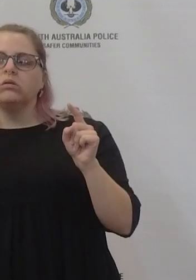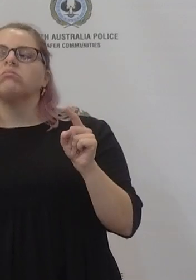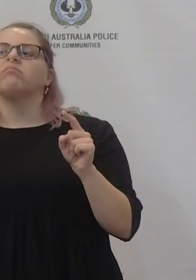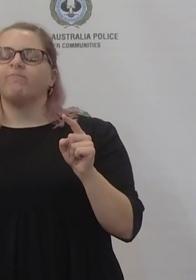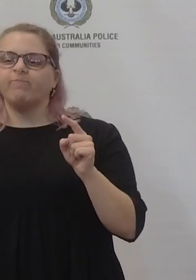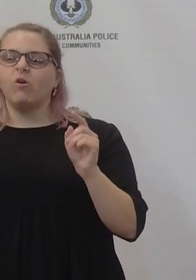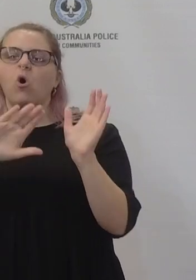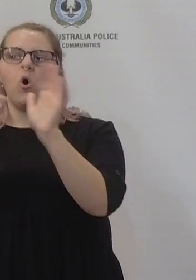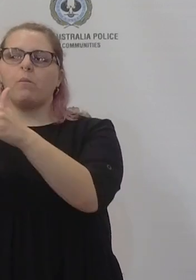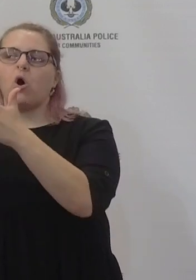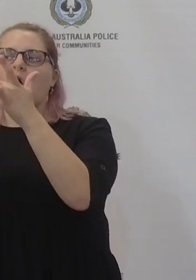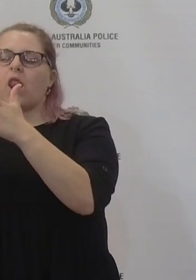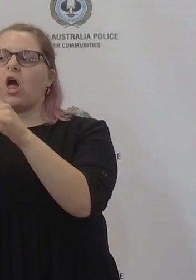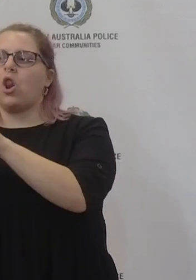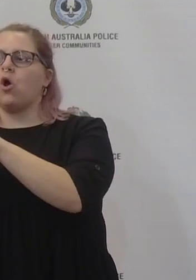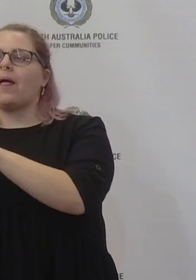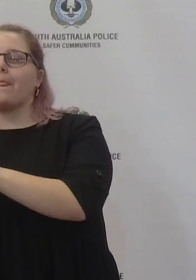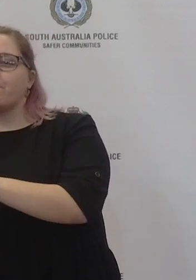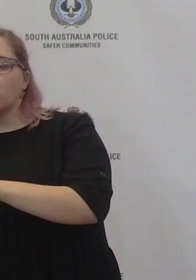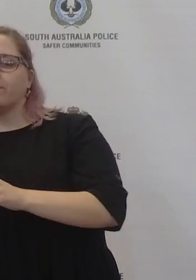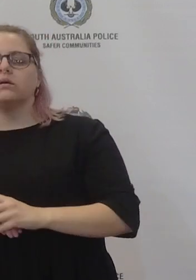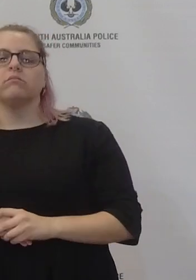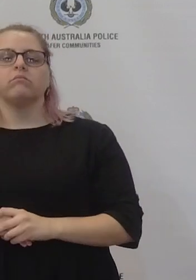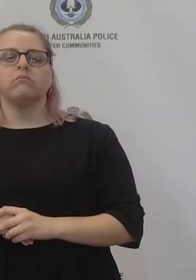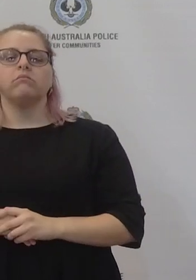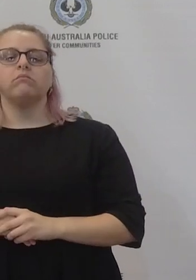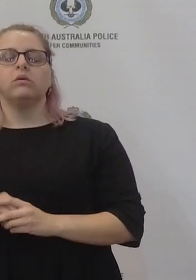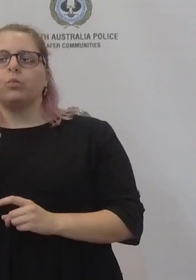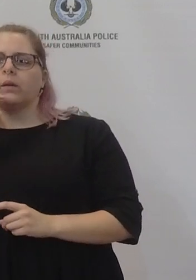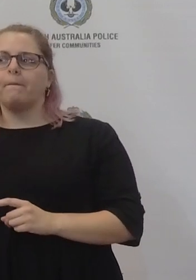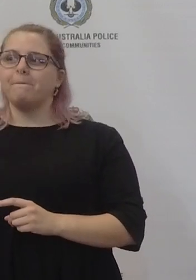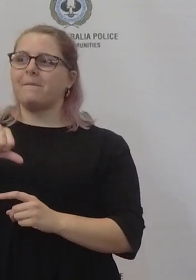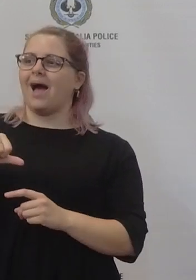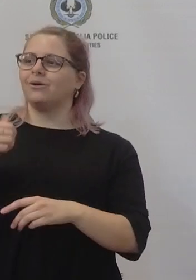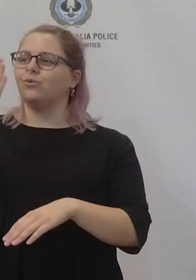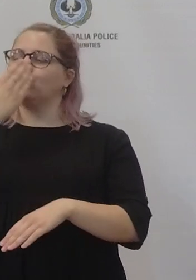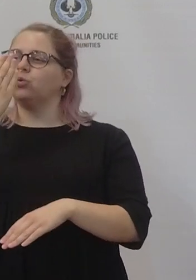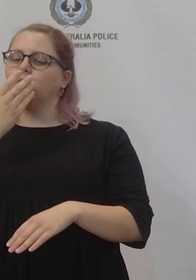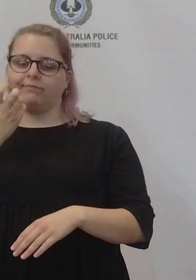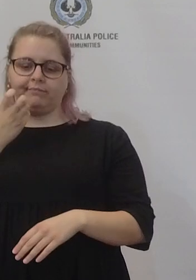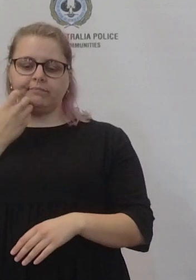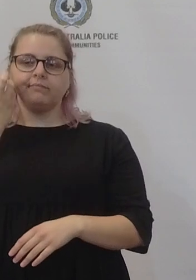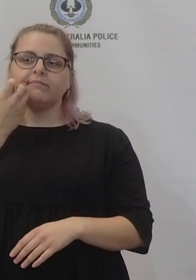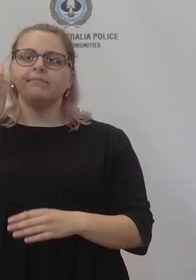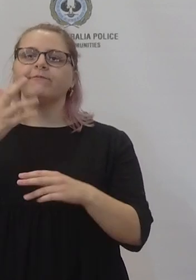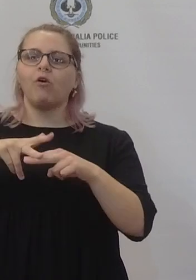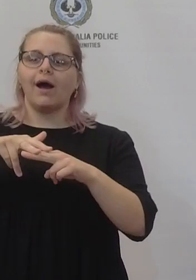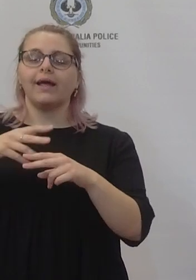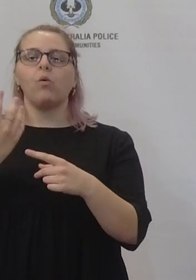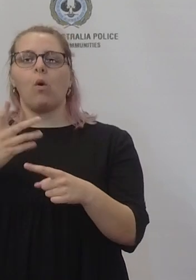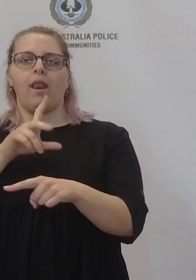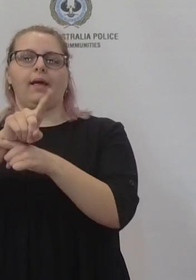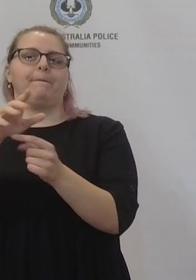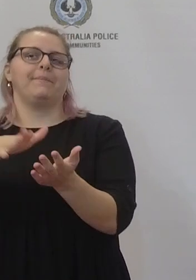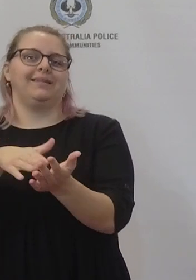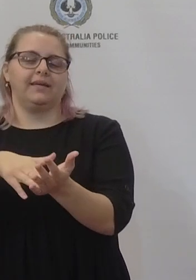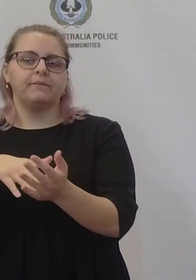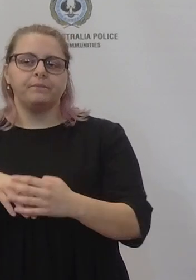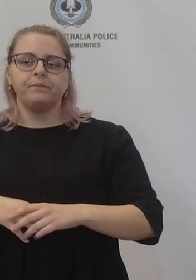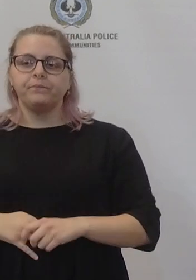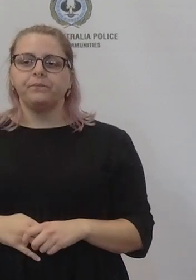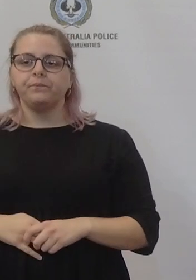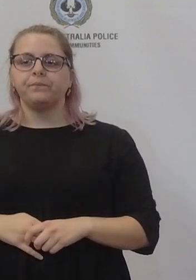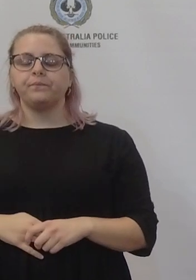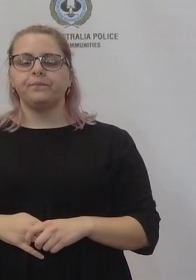temporary arrangements um some are coming back on Friday and another one's coming back on Monday as I say and the Premier really understood this